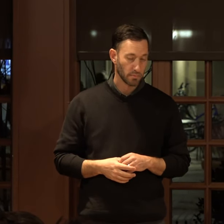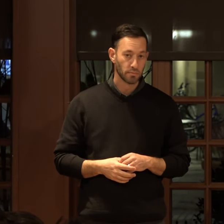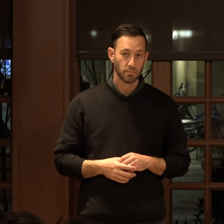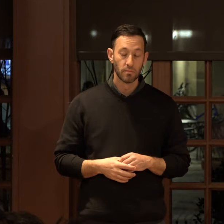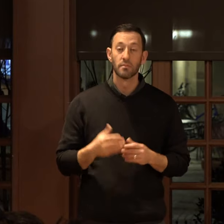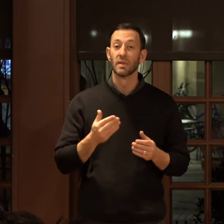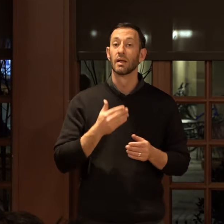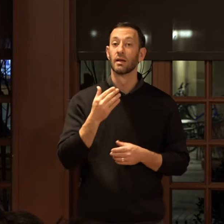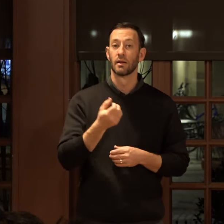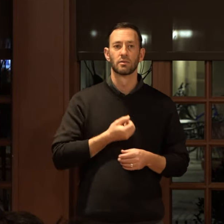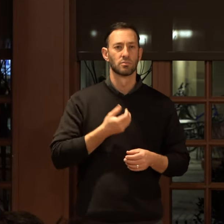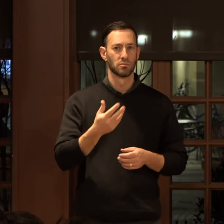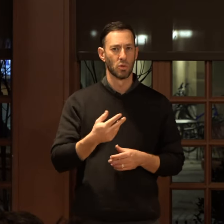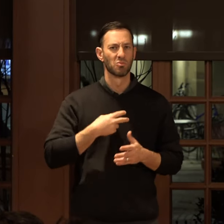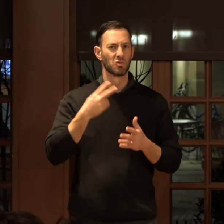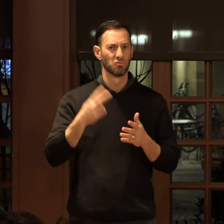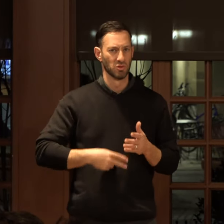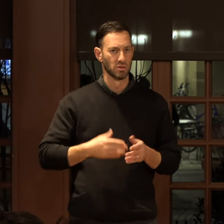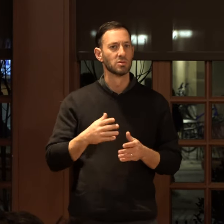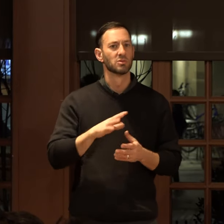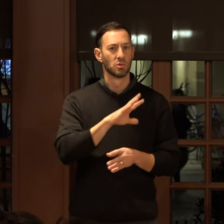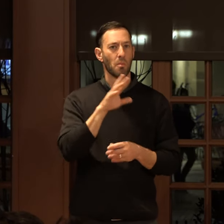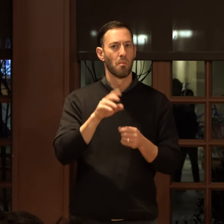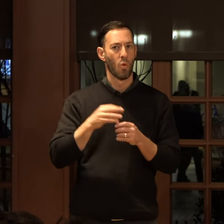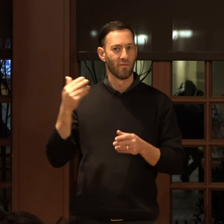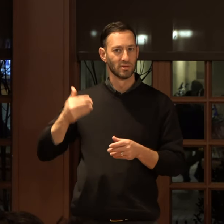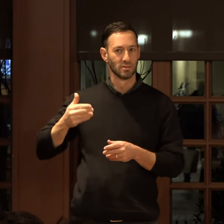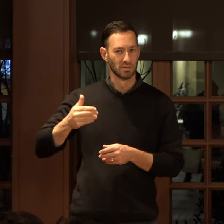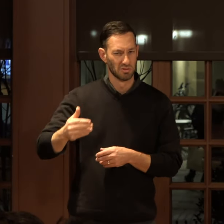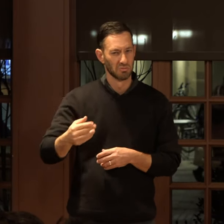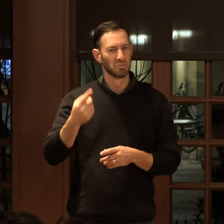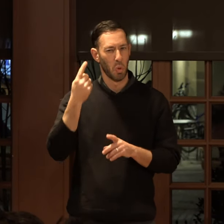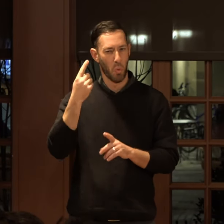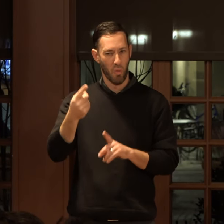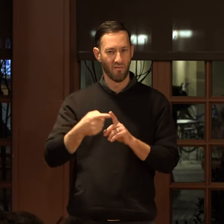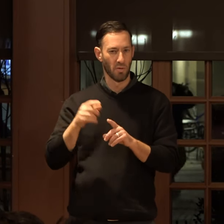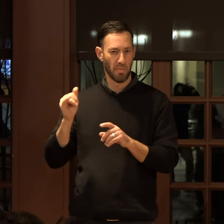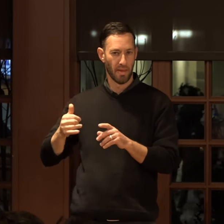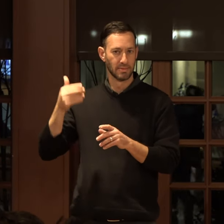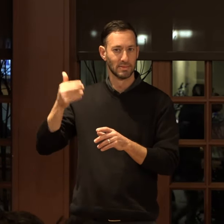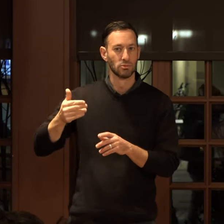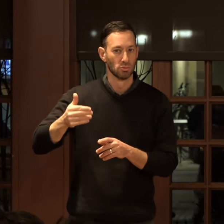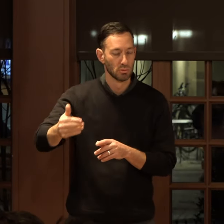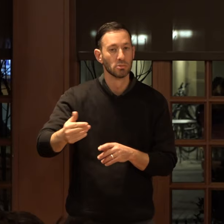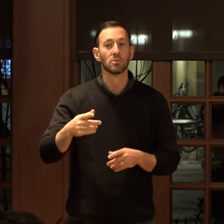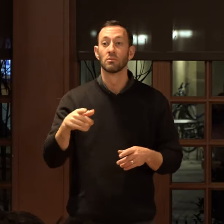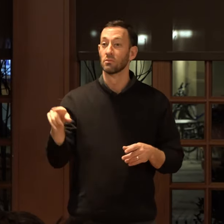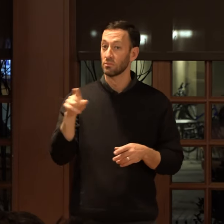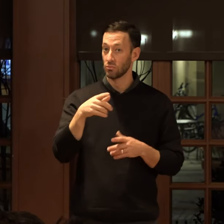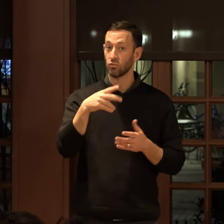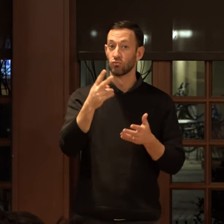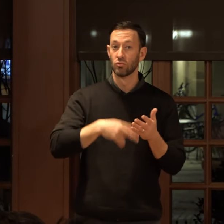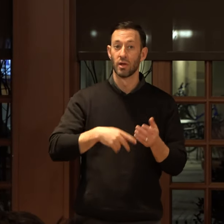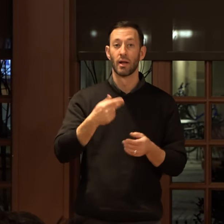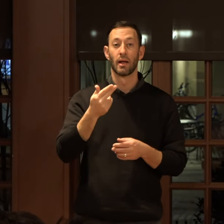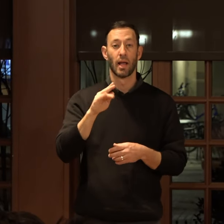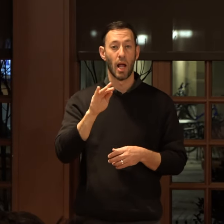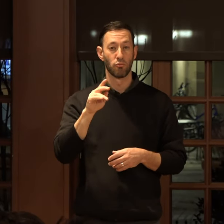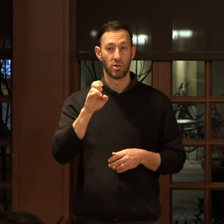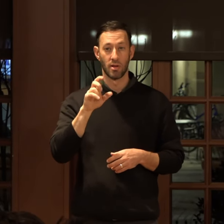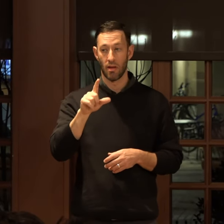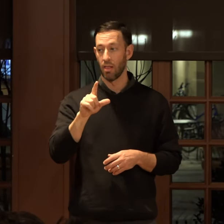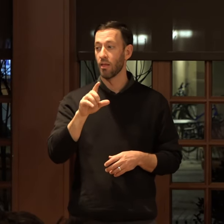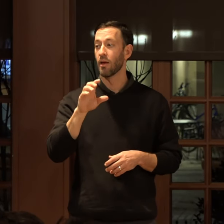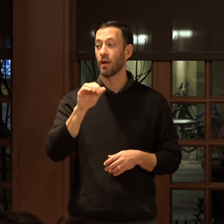This next poem I'm going to read is part of a series, and this will be the only poem from the series that I read. But, um, how many of'all are reading Gabrielle Calvacarressi?